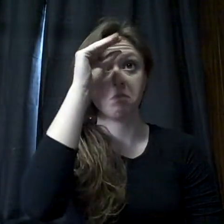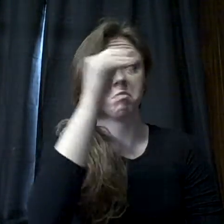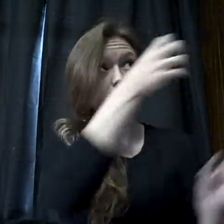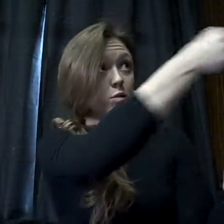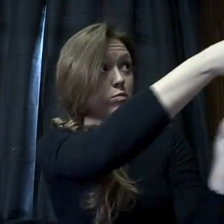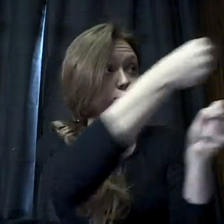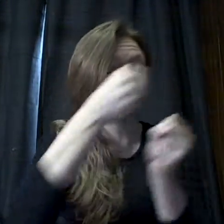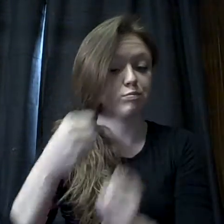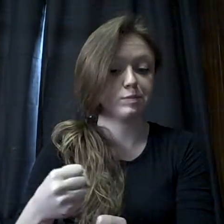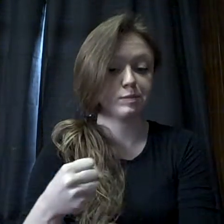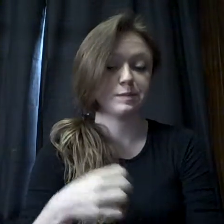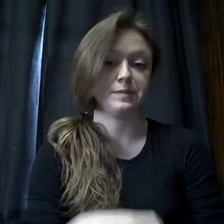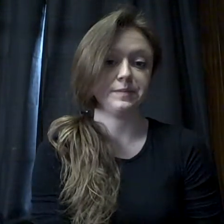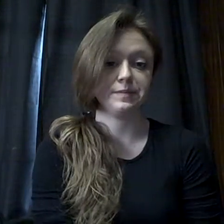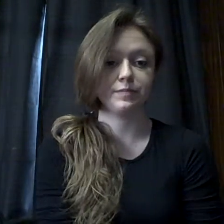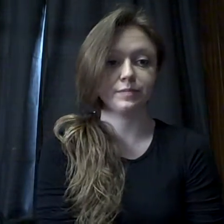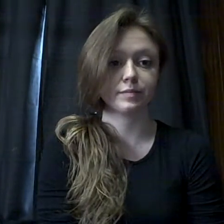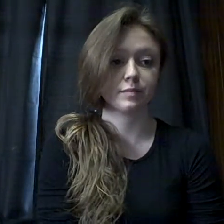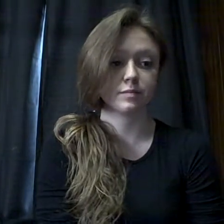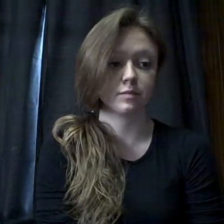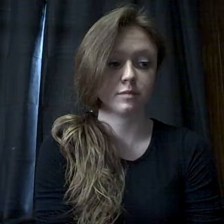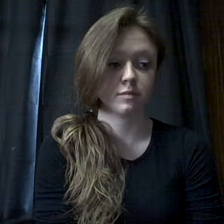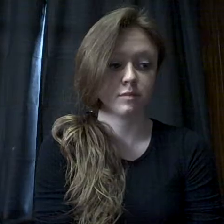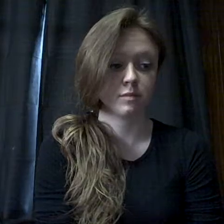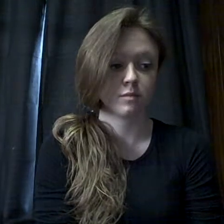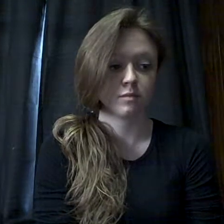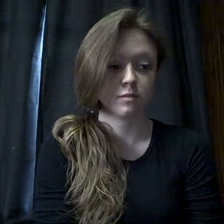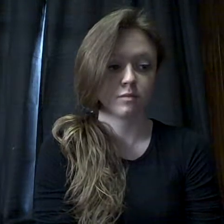Working in the snow that's about 3 feet deep, he starts to clear a path.